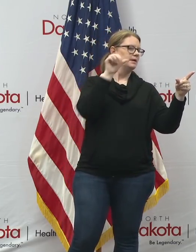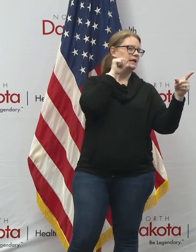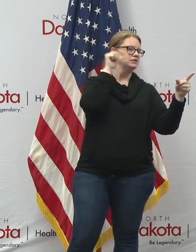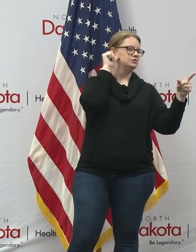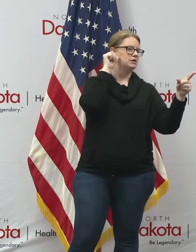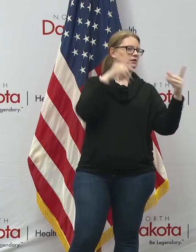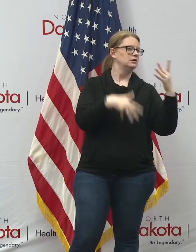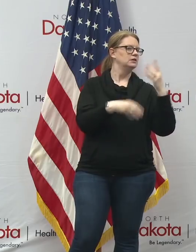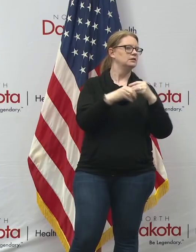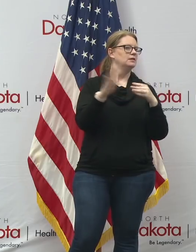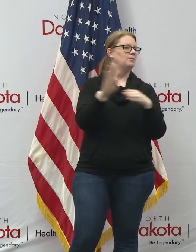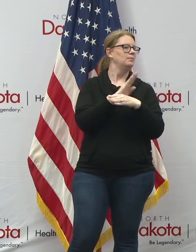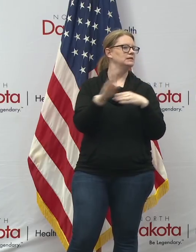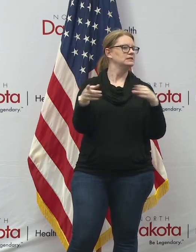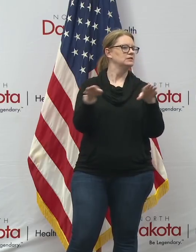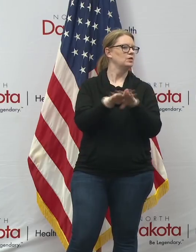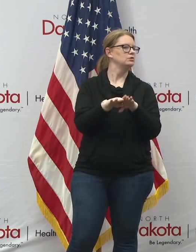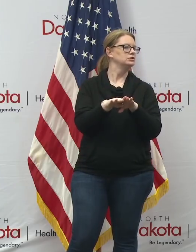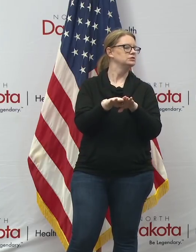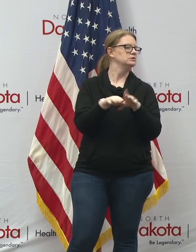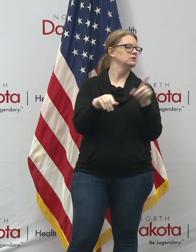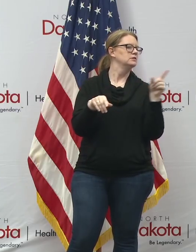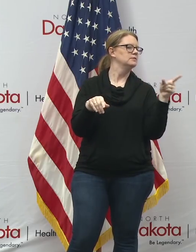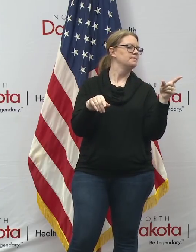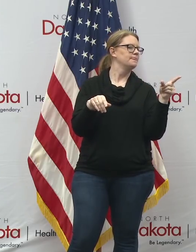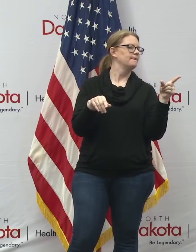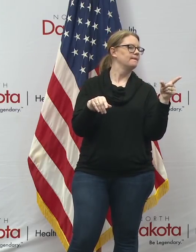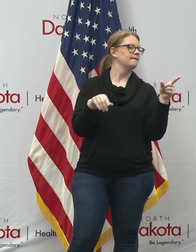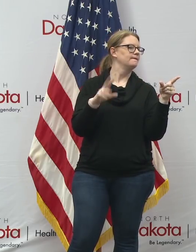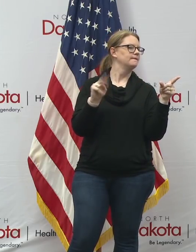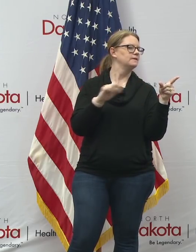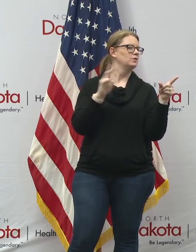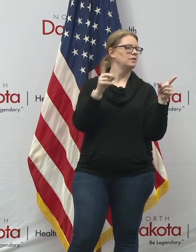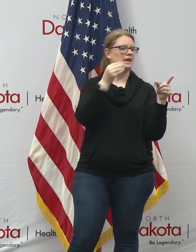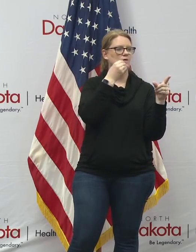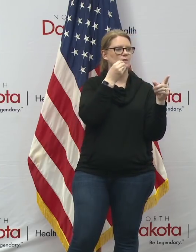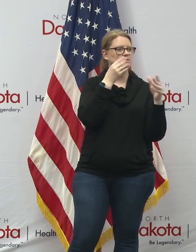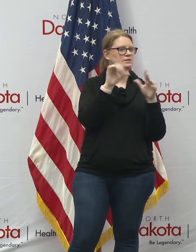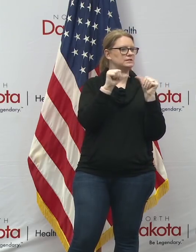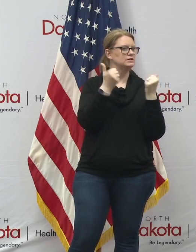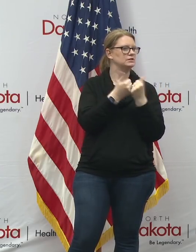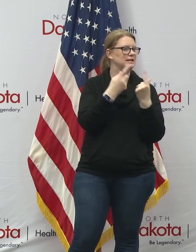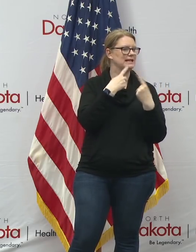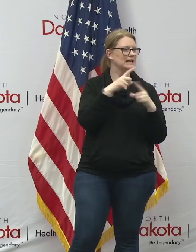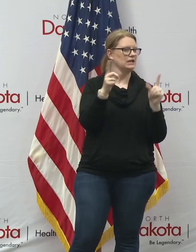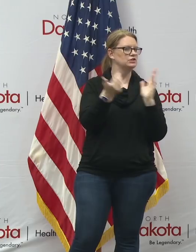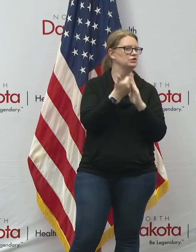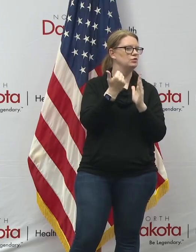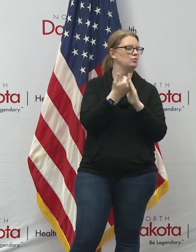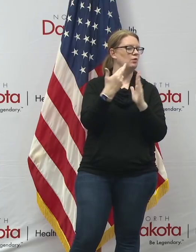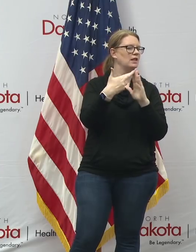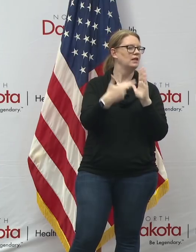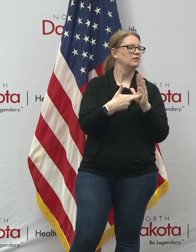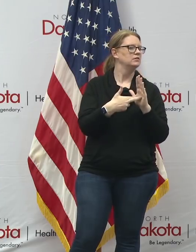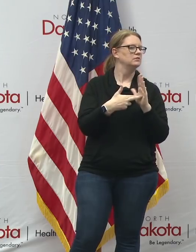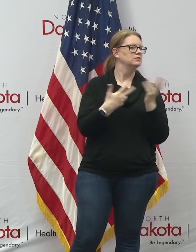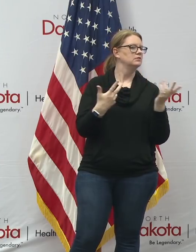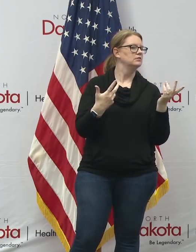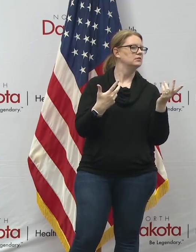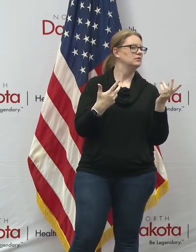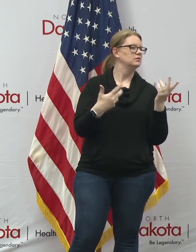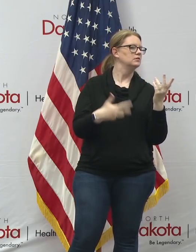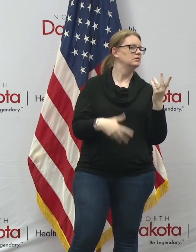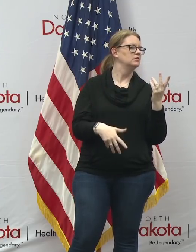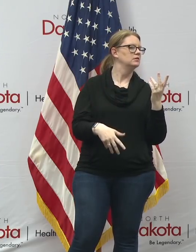business closures and whatnot uh with the north dakota grocers association announcing new guidelines just any consideration of